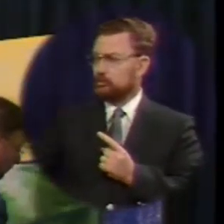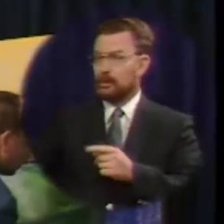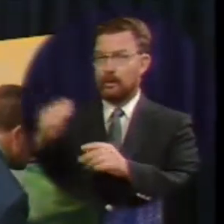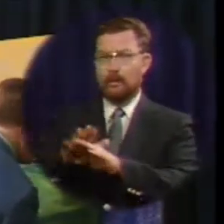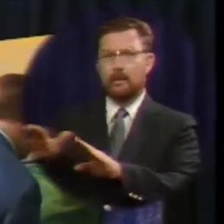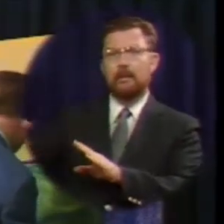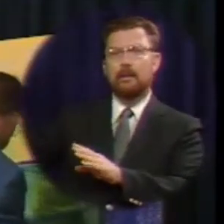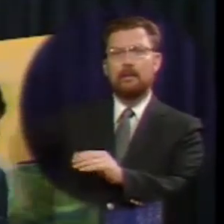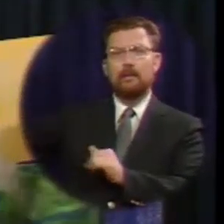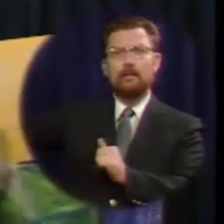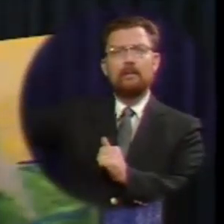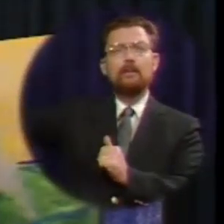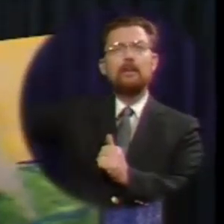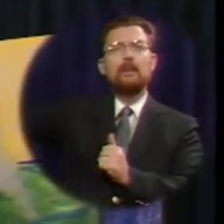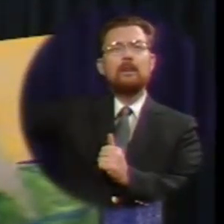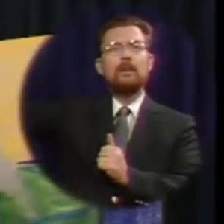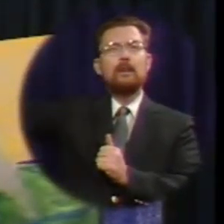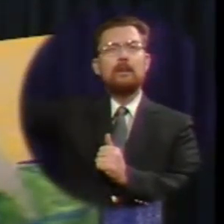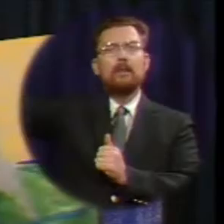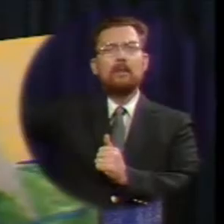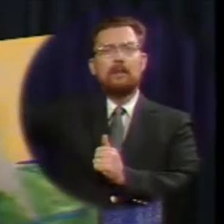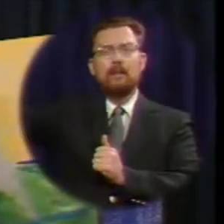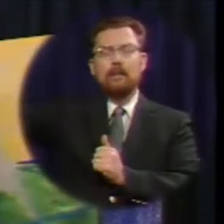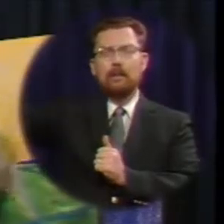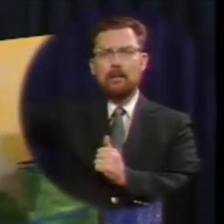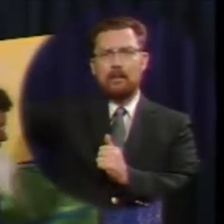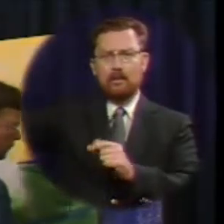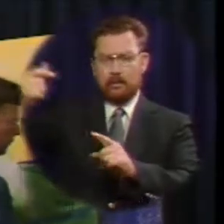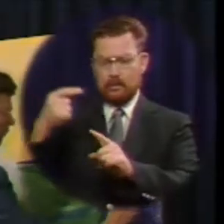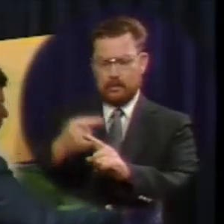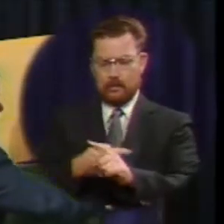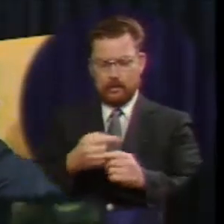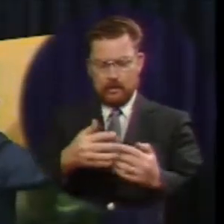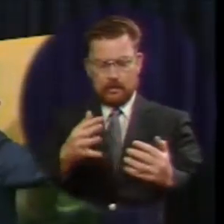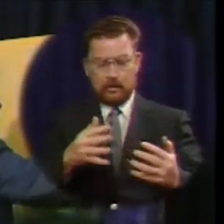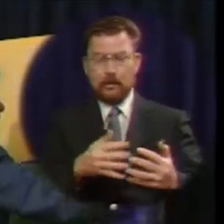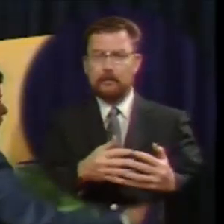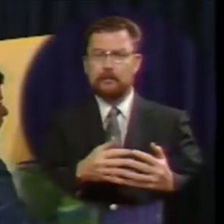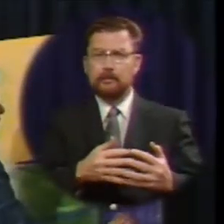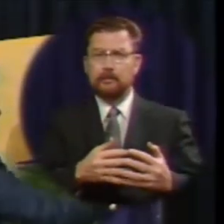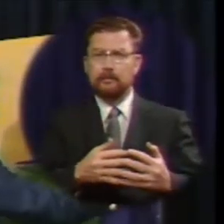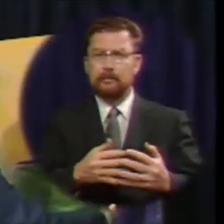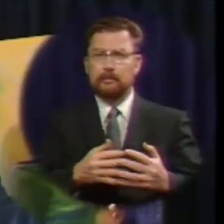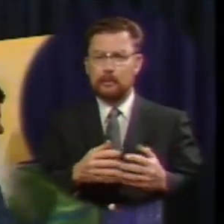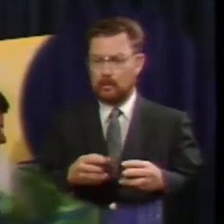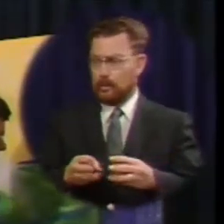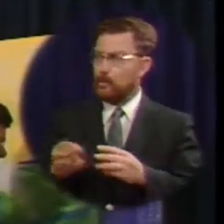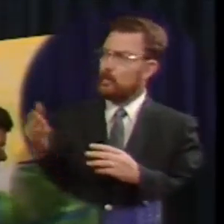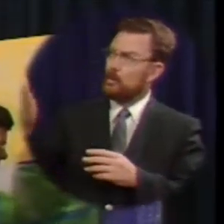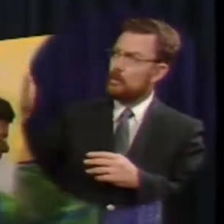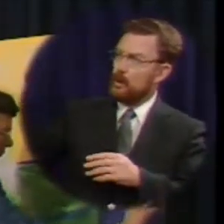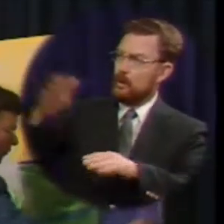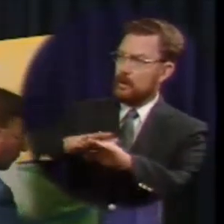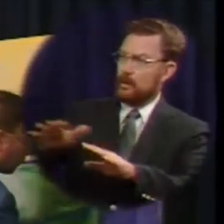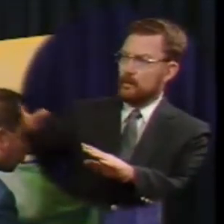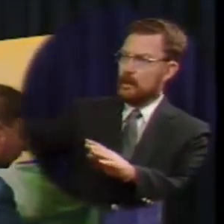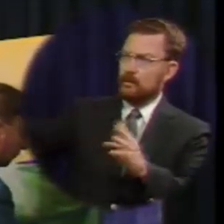away far off from the gates of gold away on the mountains wild and bare